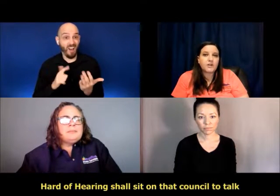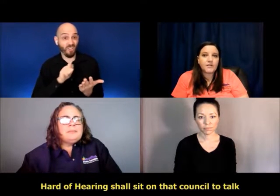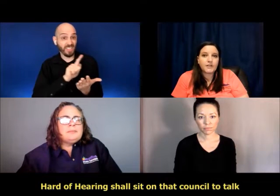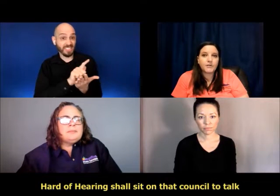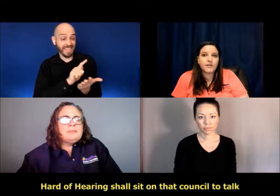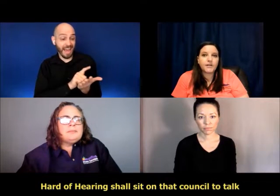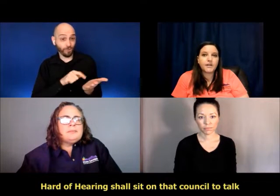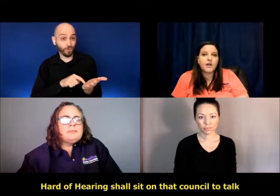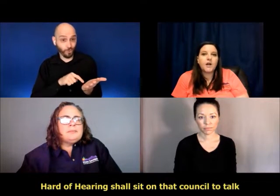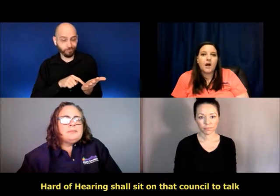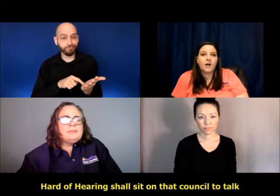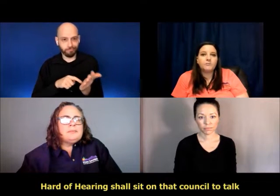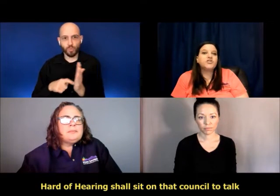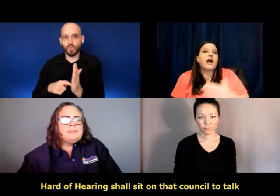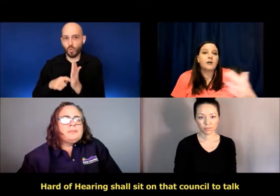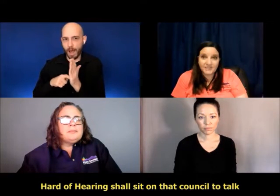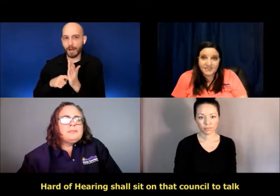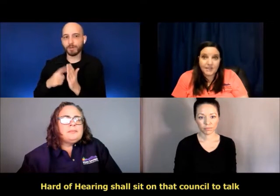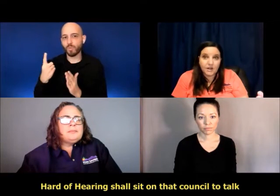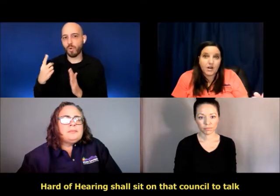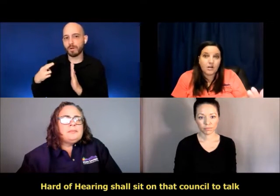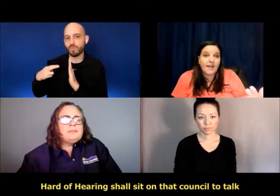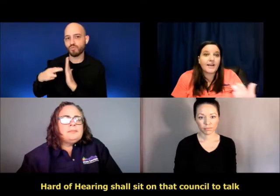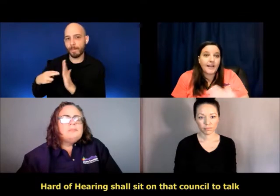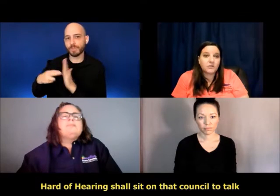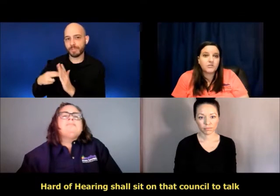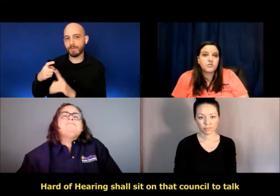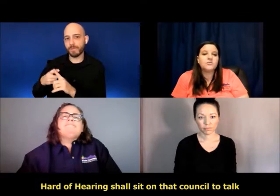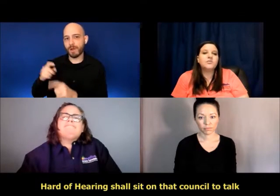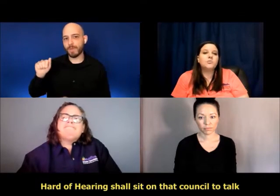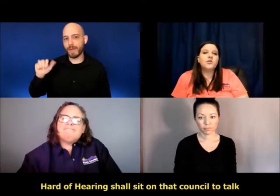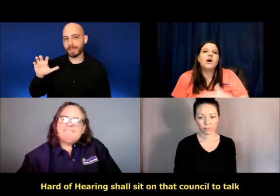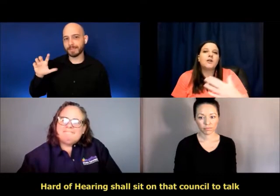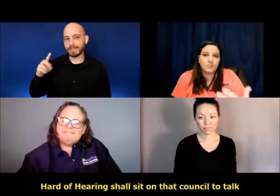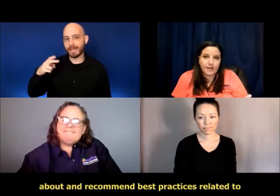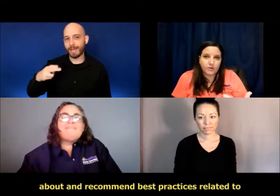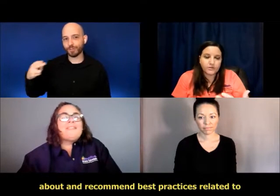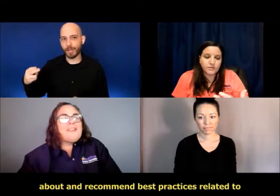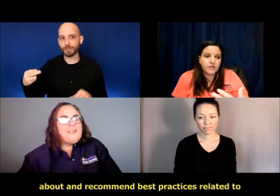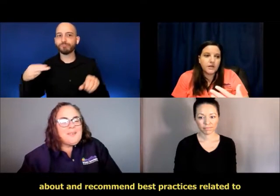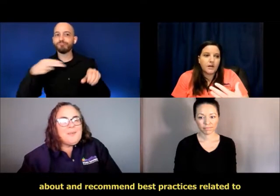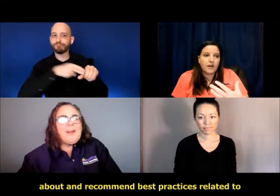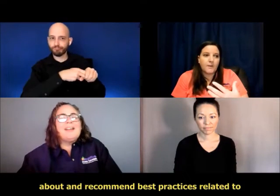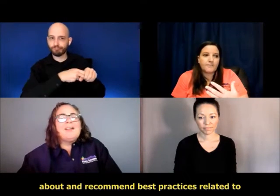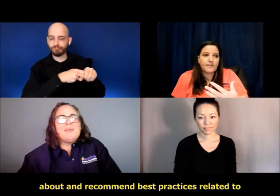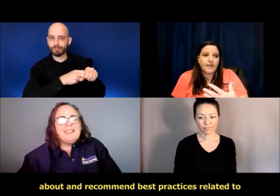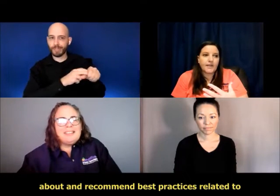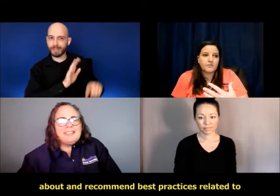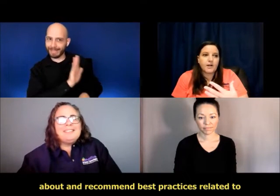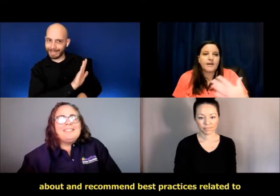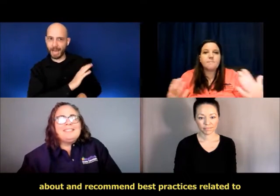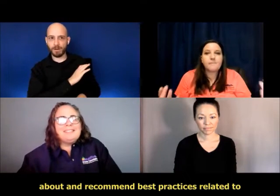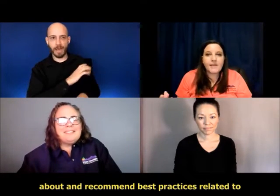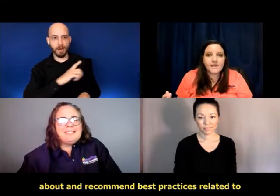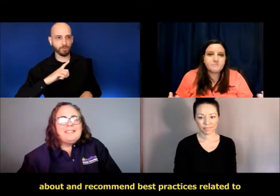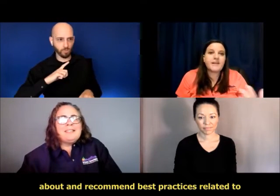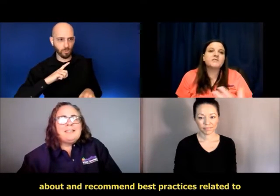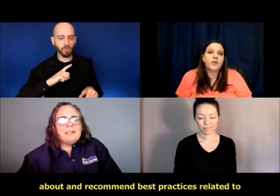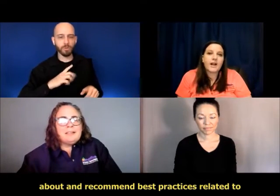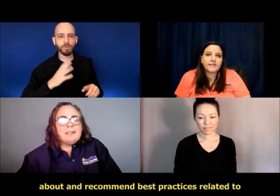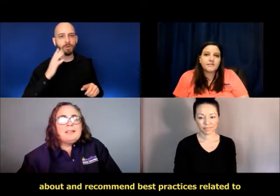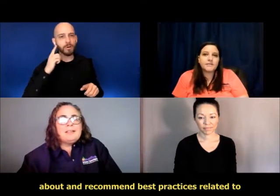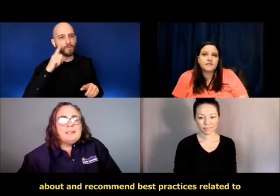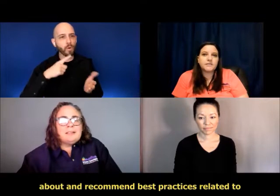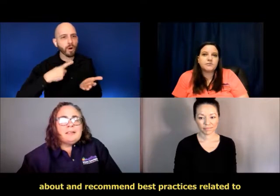the deaf and the hard of hearing, um, shall sit on that council to talk about, um, and recommend